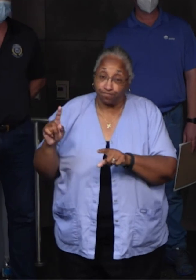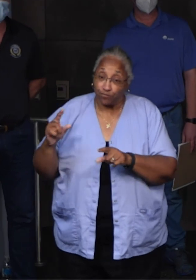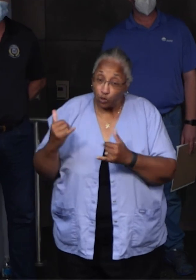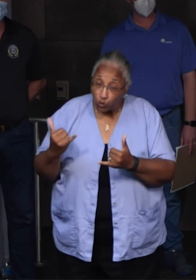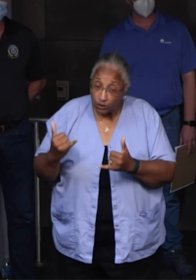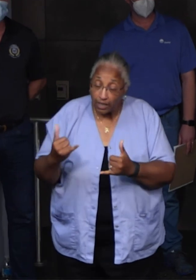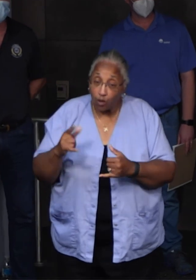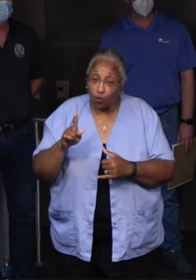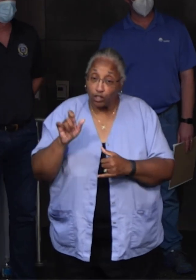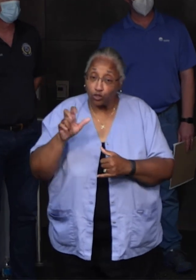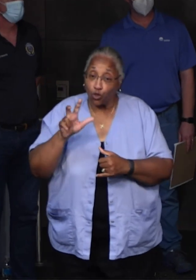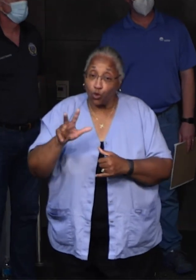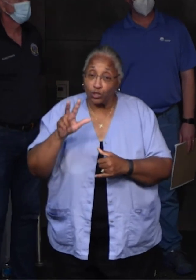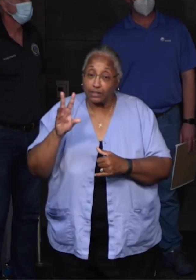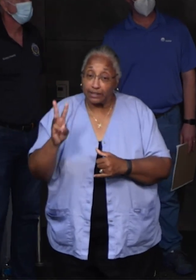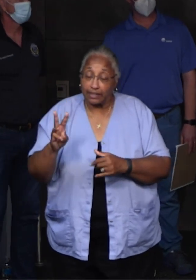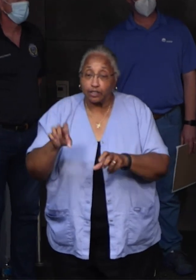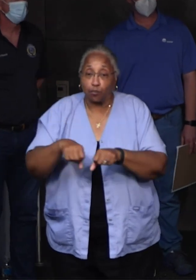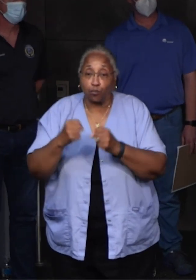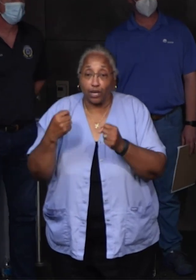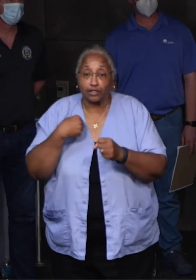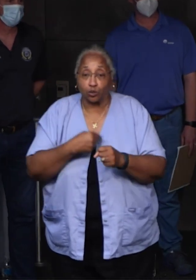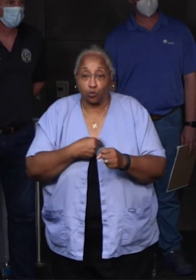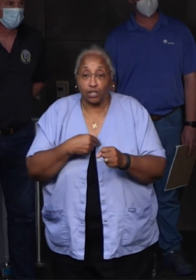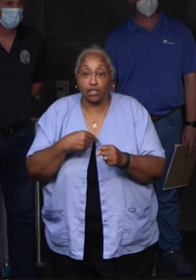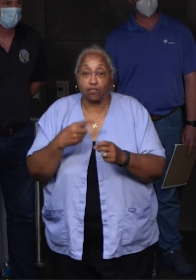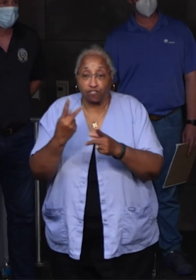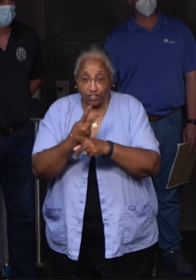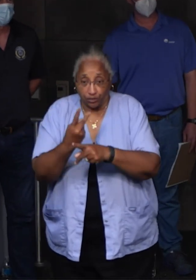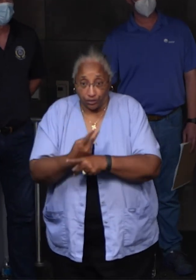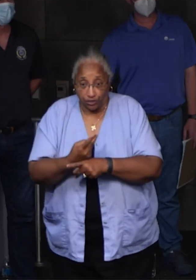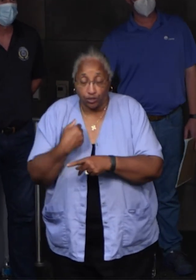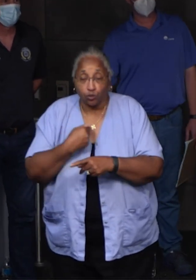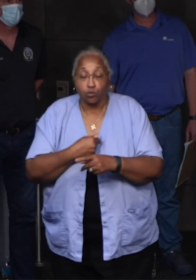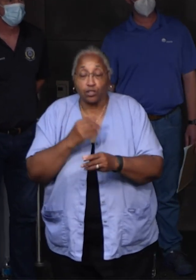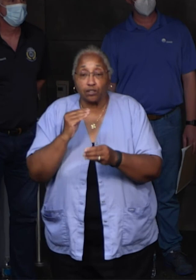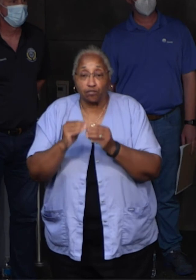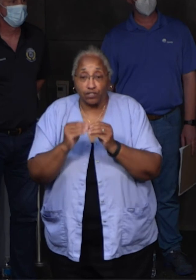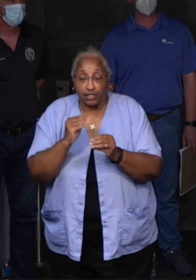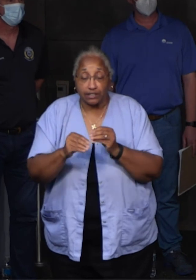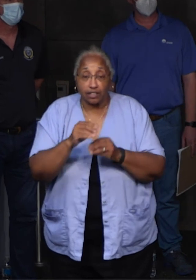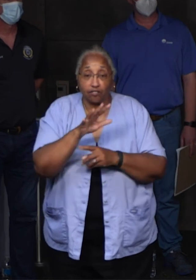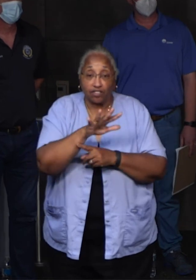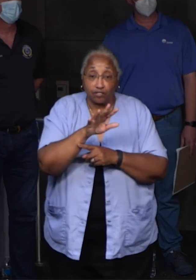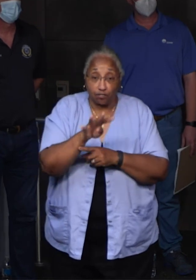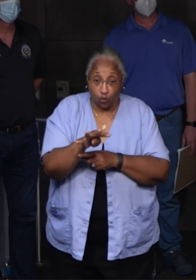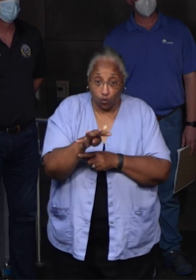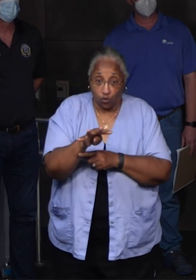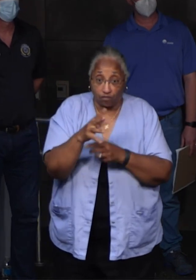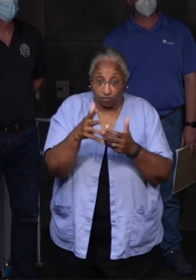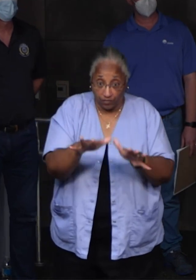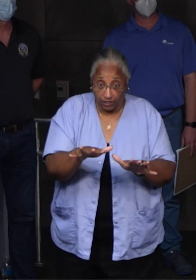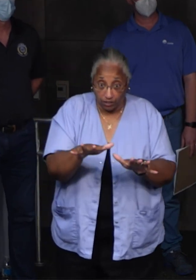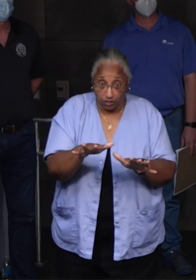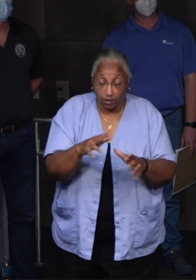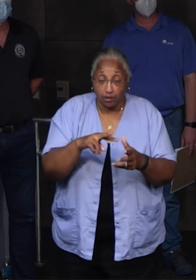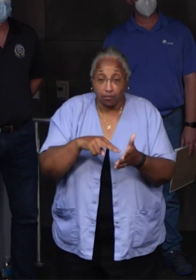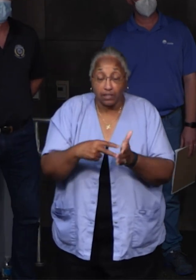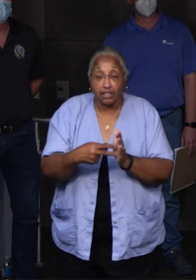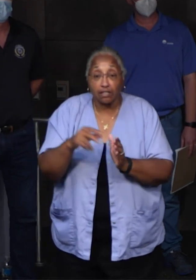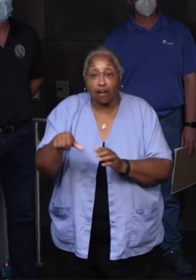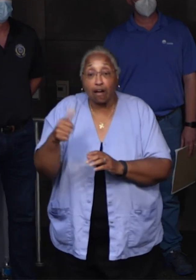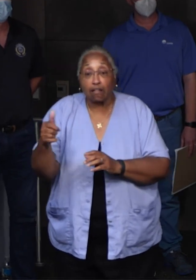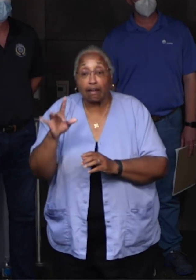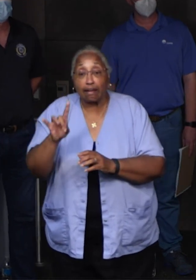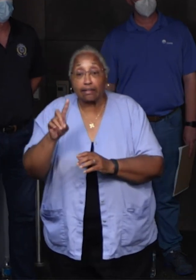136 breaks that we had identified. We have completed repairs on 54 of those, which means the other 82